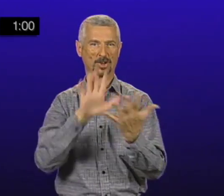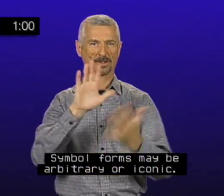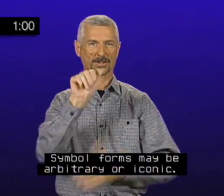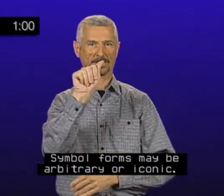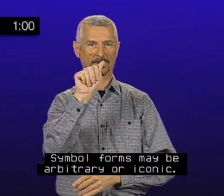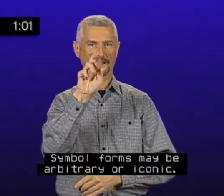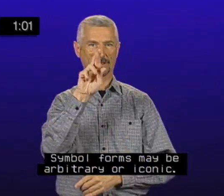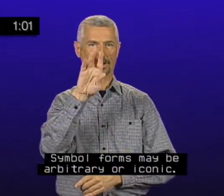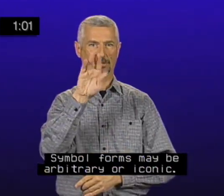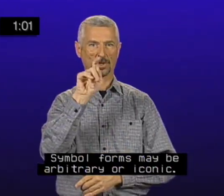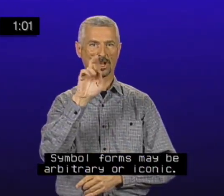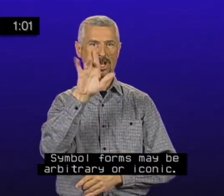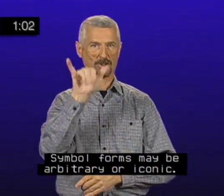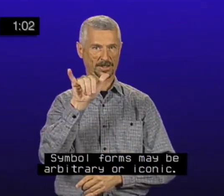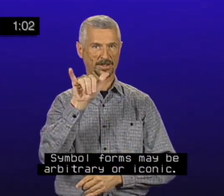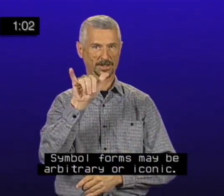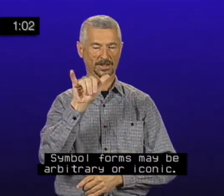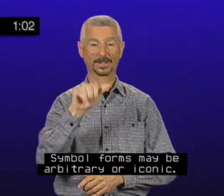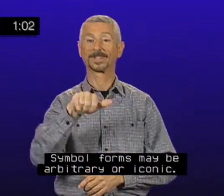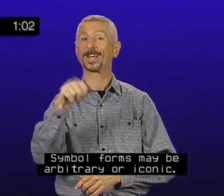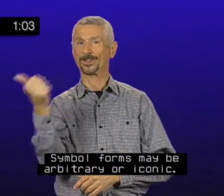Symbol forms may be arbitrary or iconic.